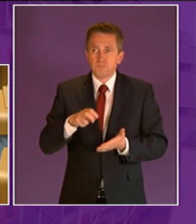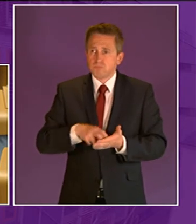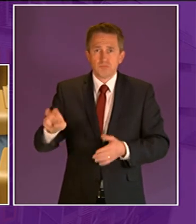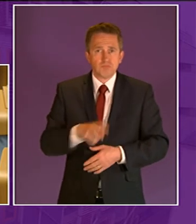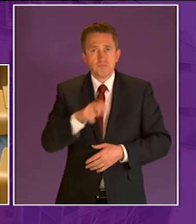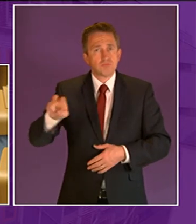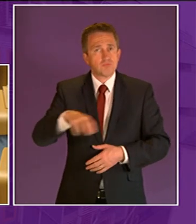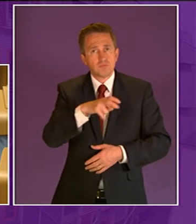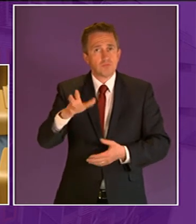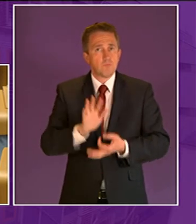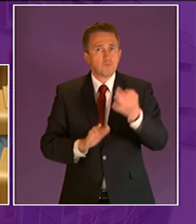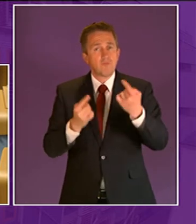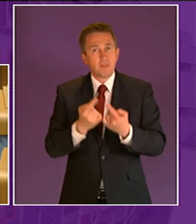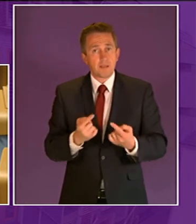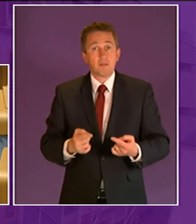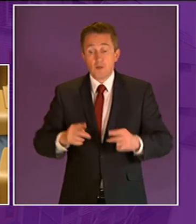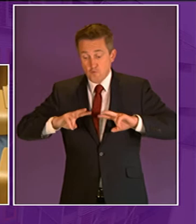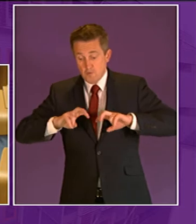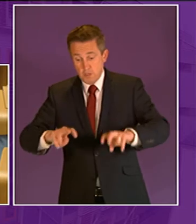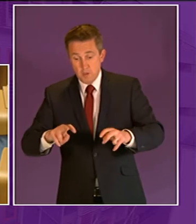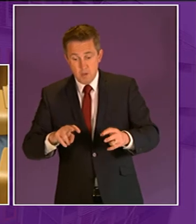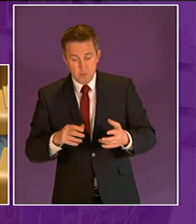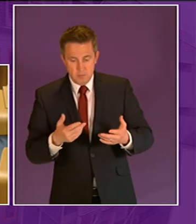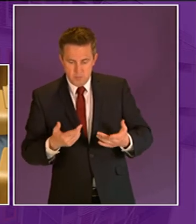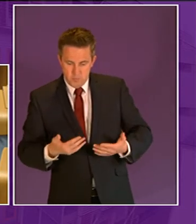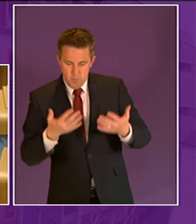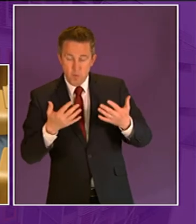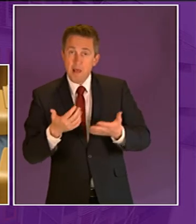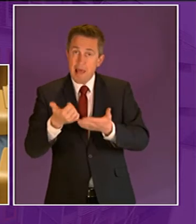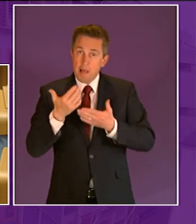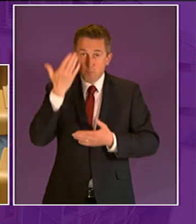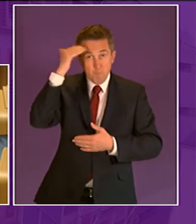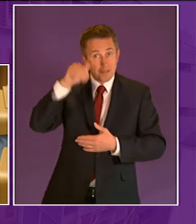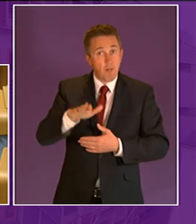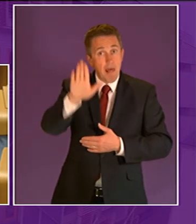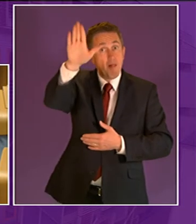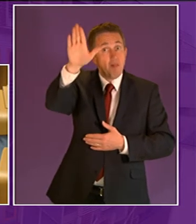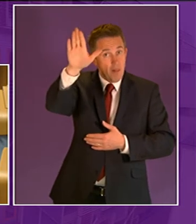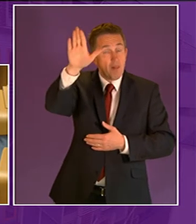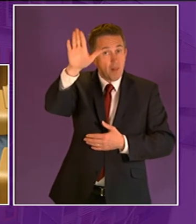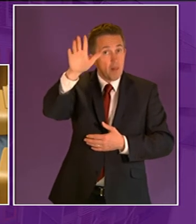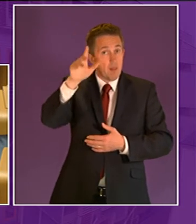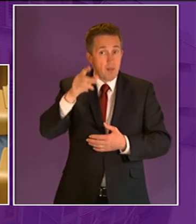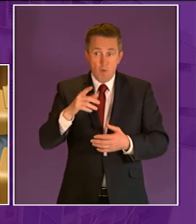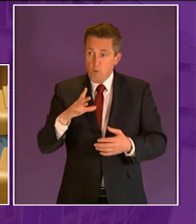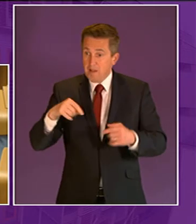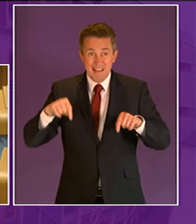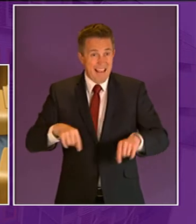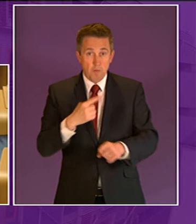research has shown that outdoor learning is beneficial to mental health in particular we've heard in this chamber about problems with child mental health